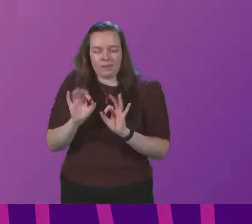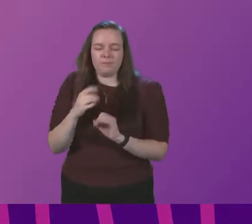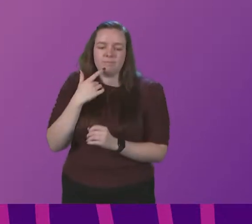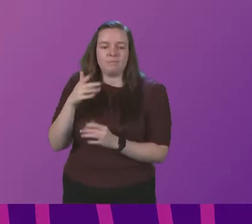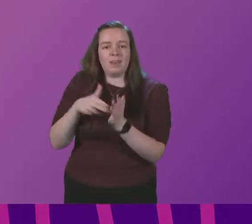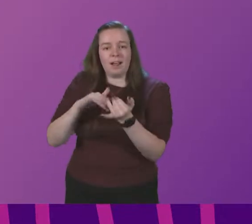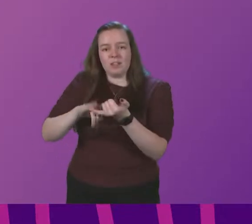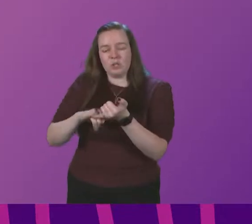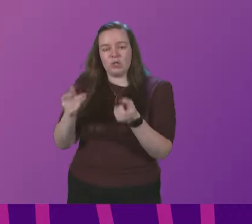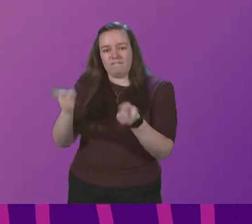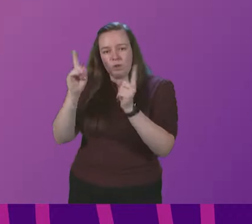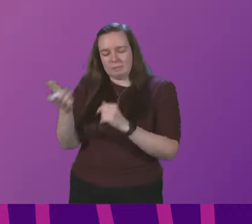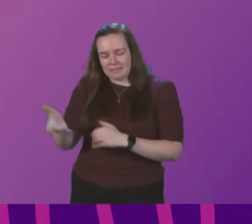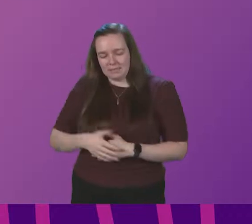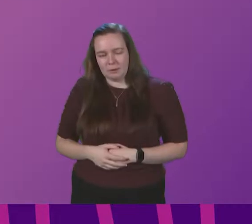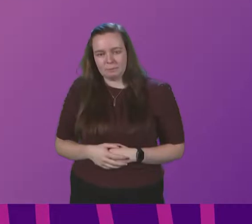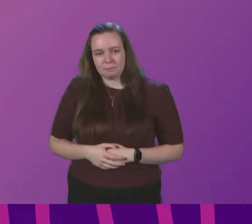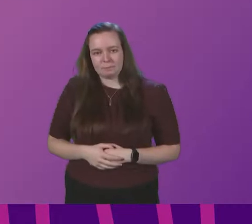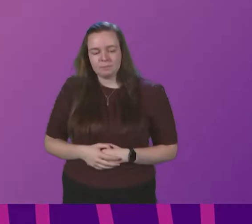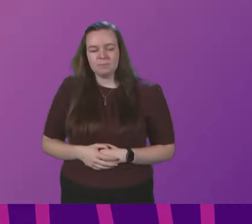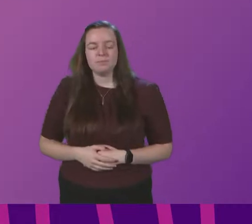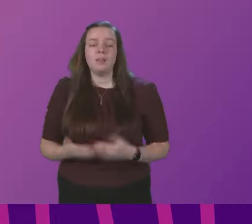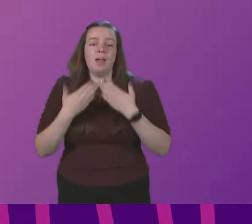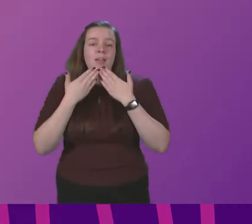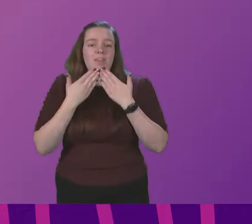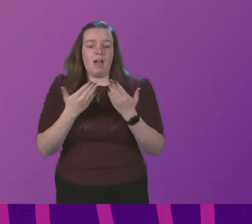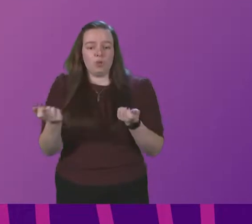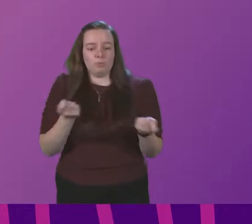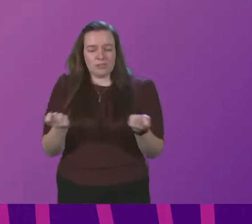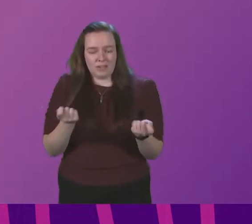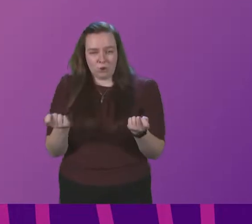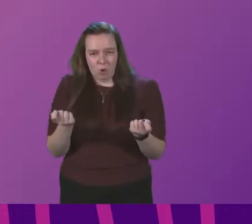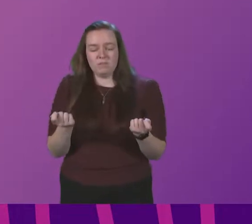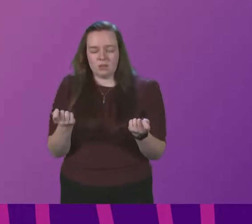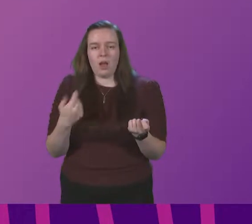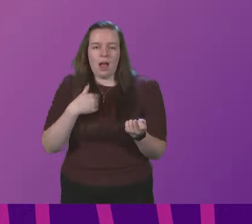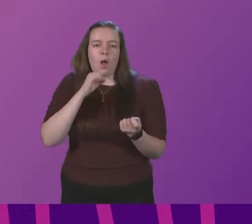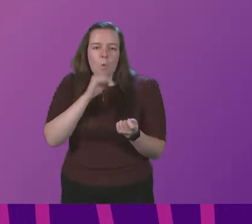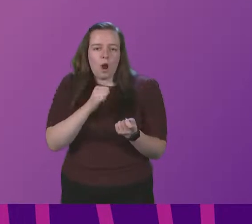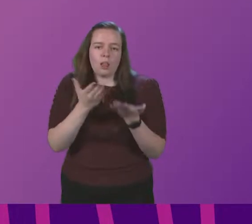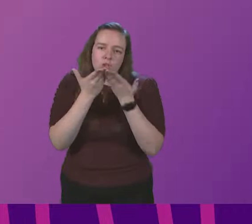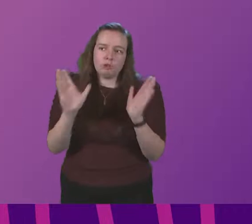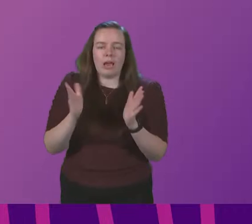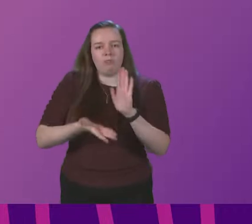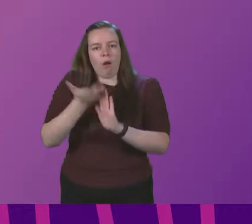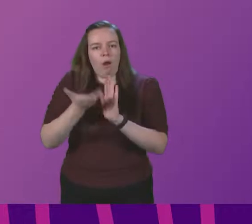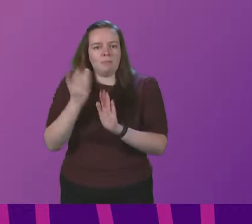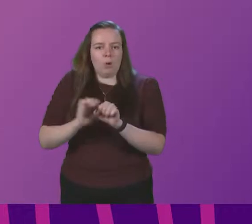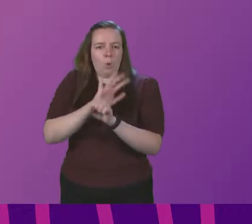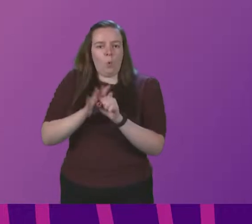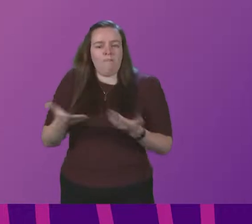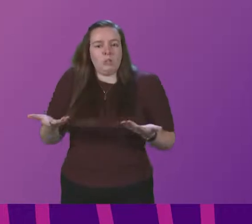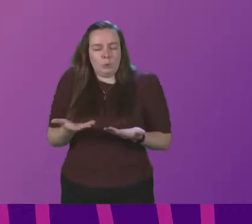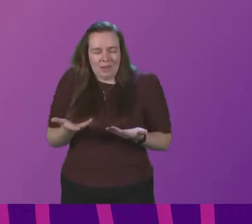on Nicola Sturgeon, First Minister. Thank you, Presidenting Officer. I will give a general update on COVID today and